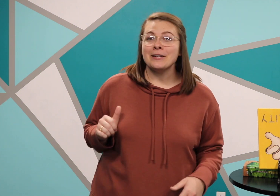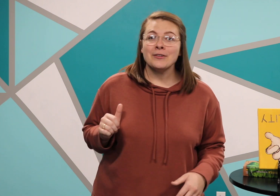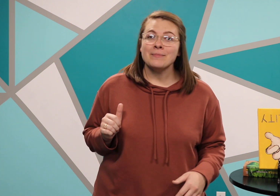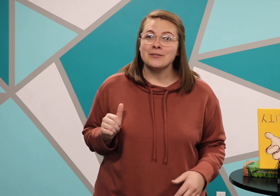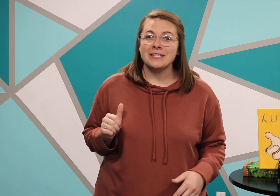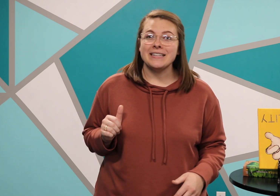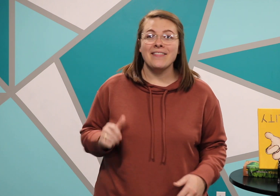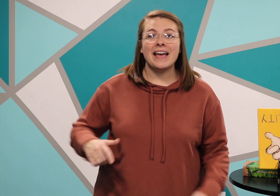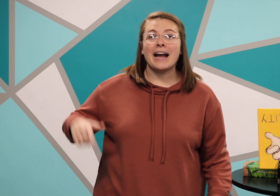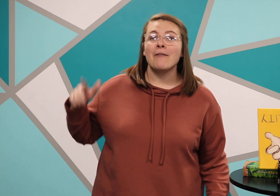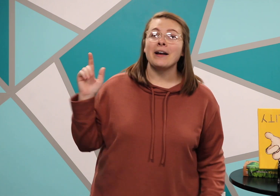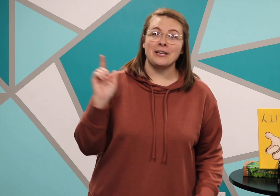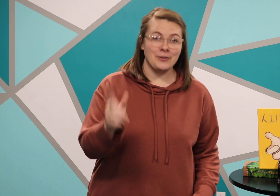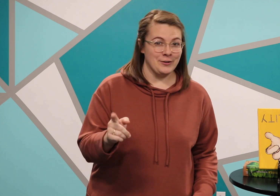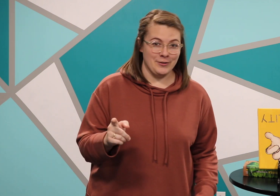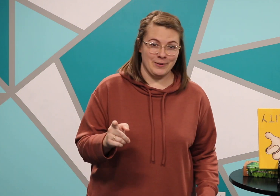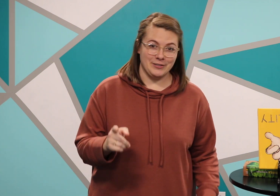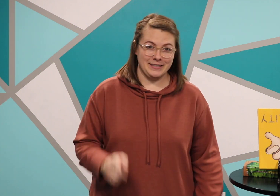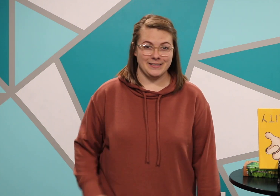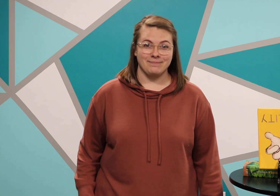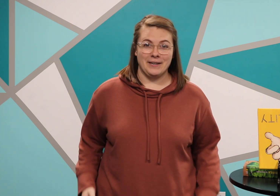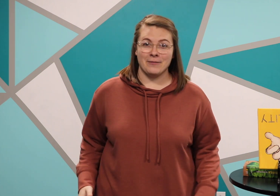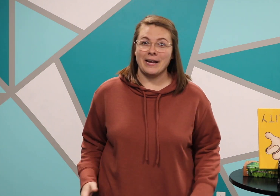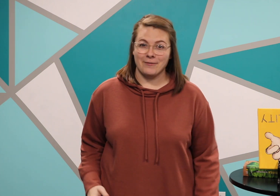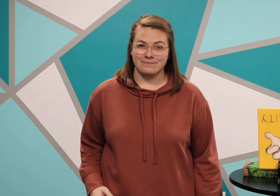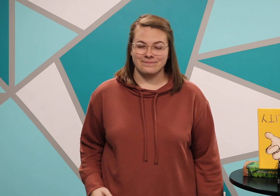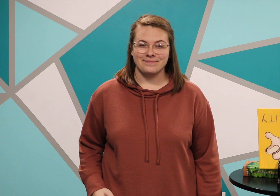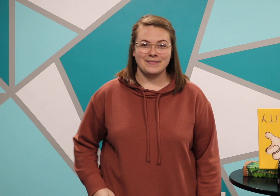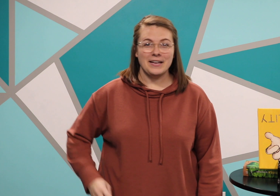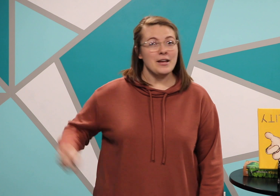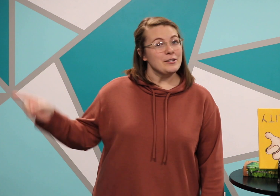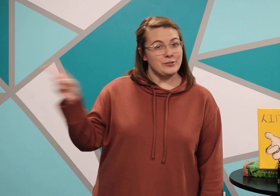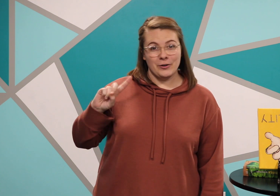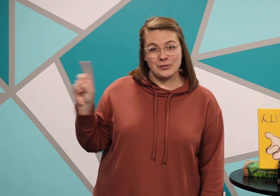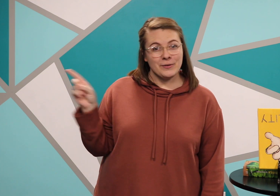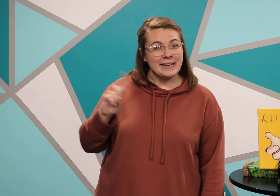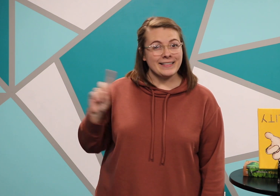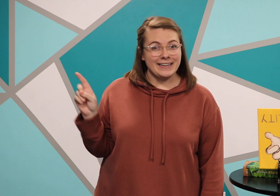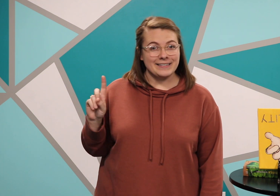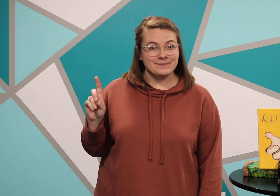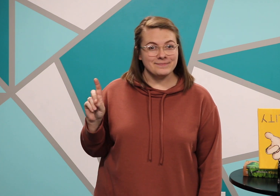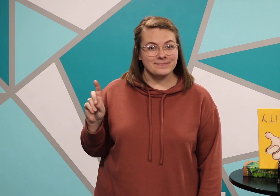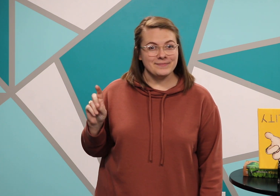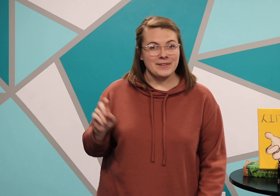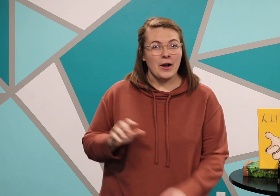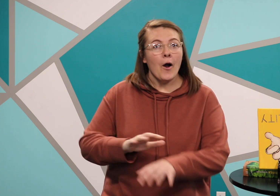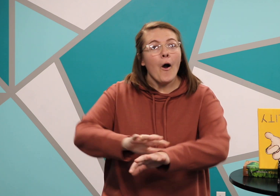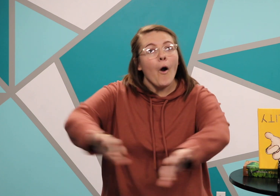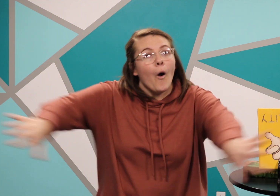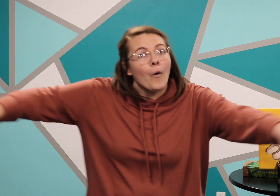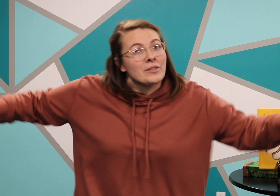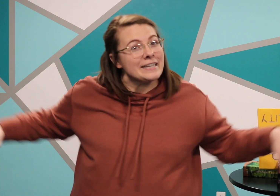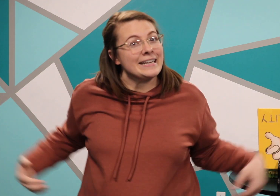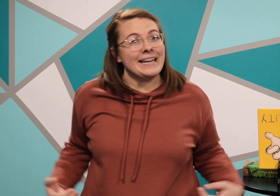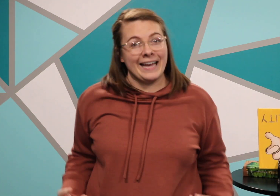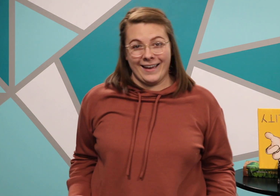going to do the motions and then I want you to do the motions. Here we go. Don't do anything only to get ahead.